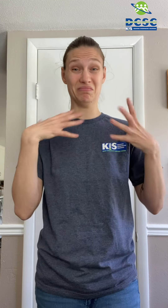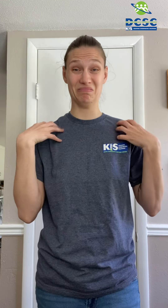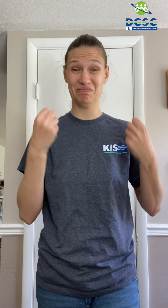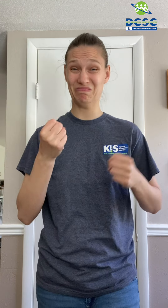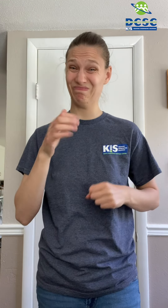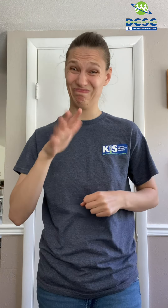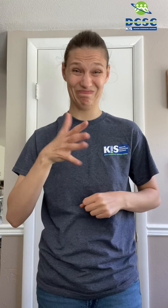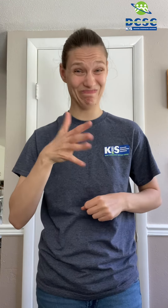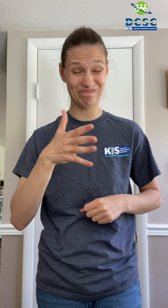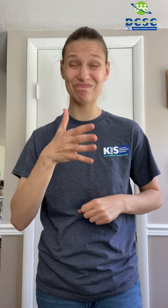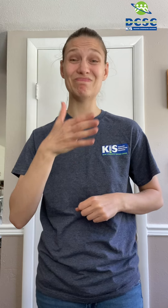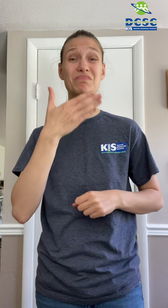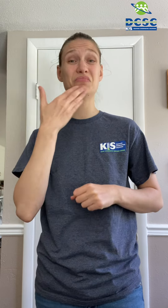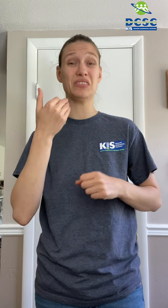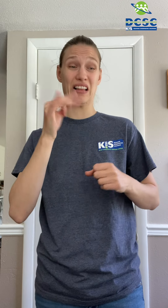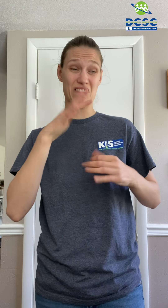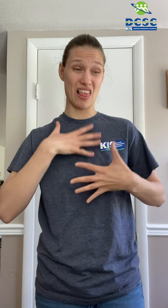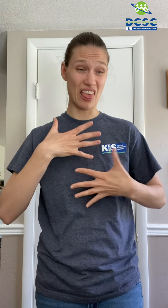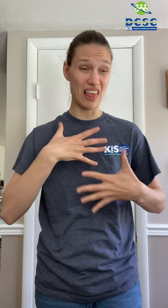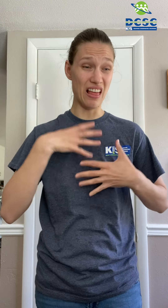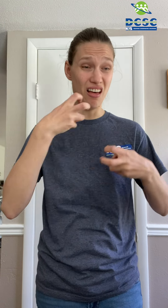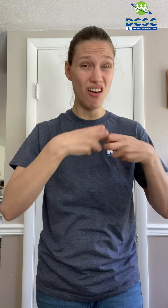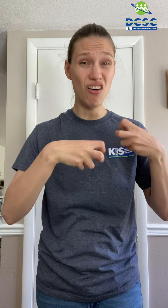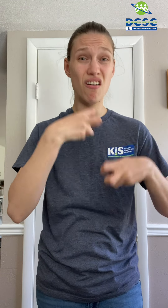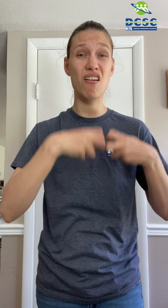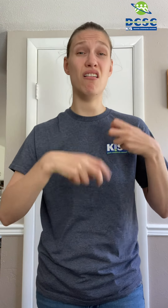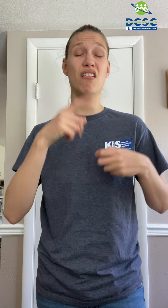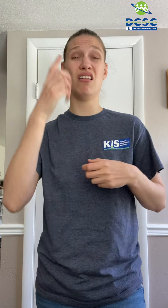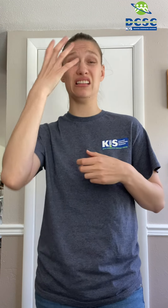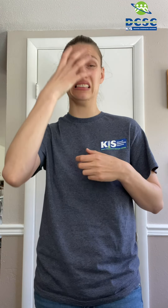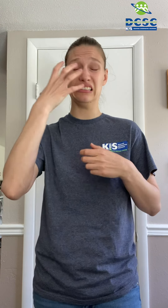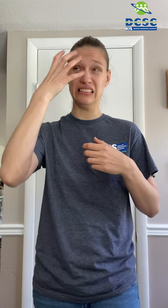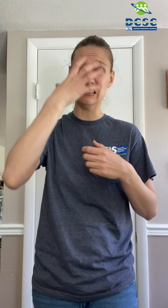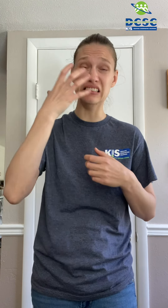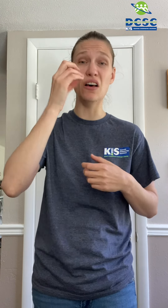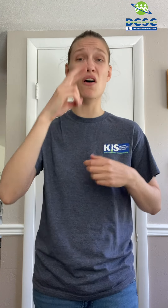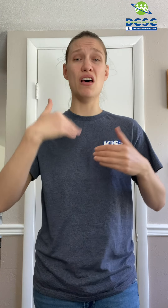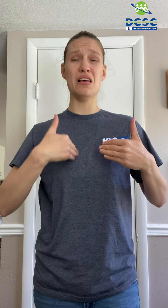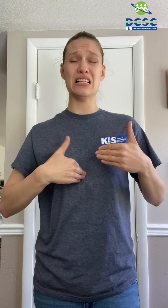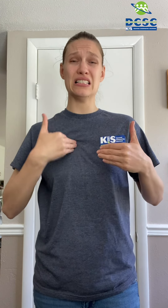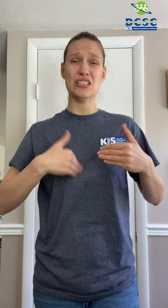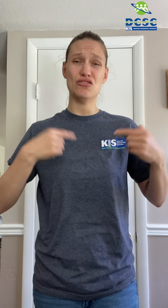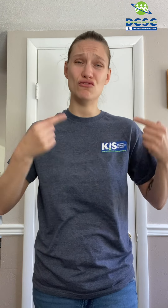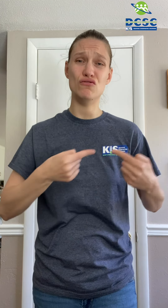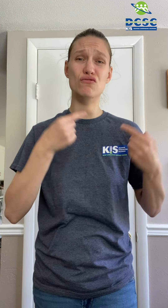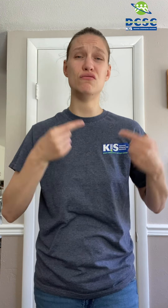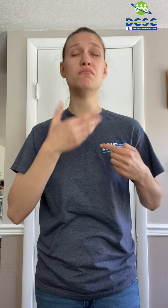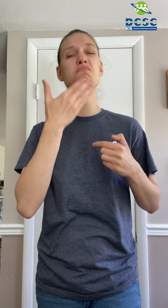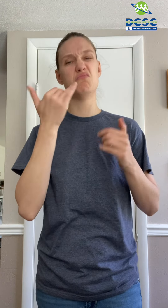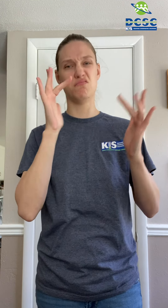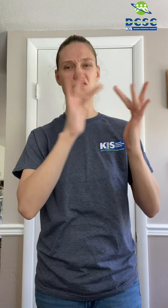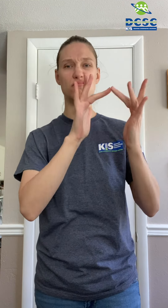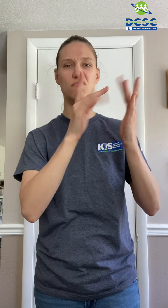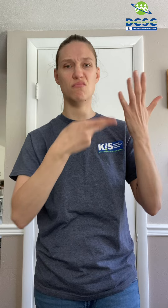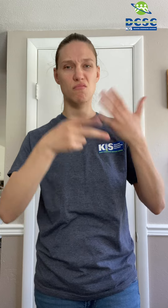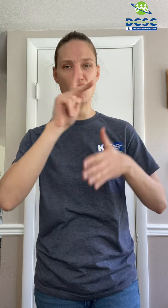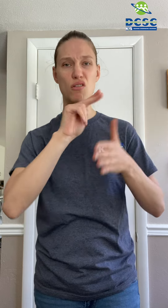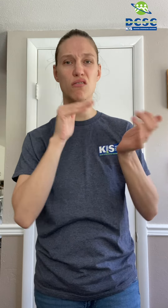it's difficult to breathe or you feel dizziness, chest pressure. Encourage you to contact your